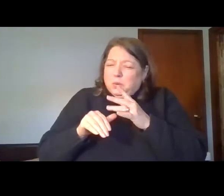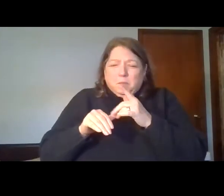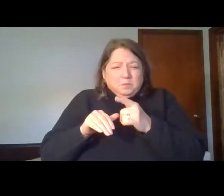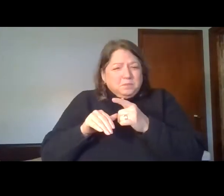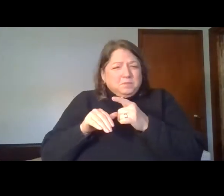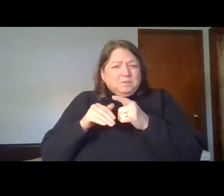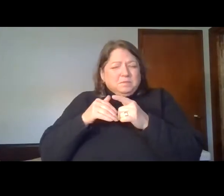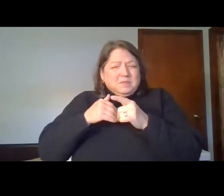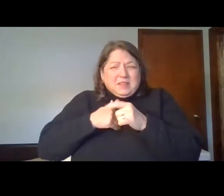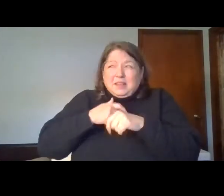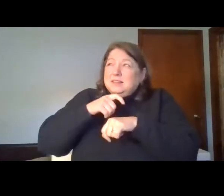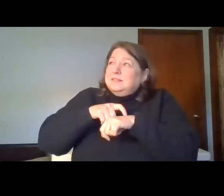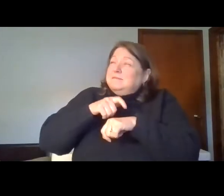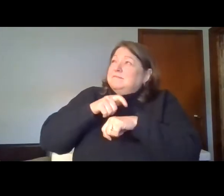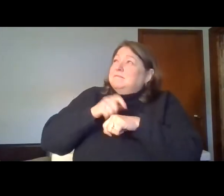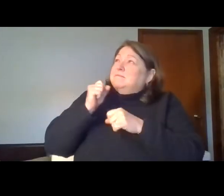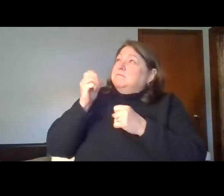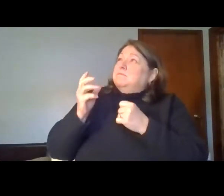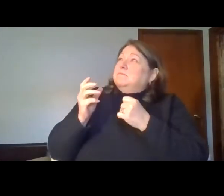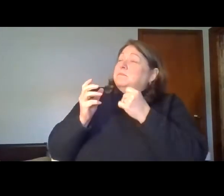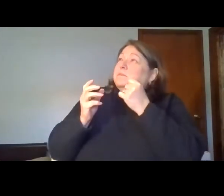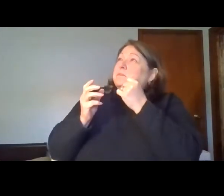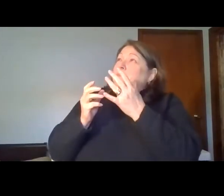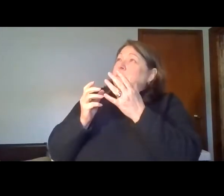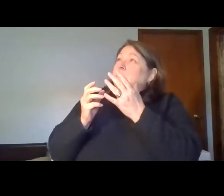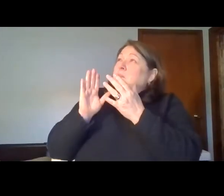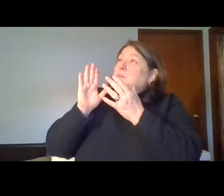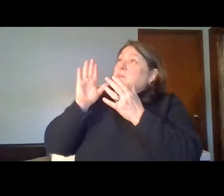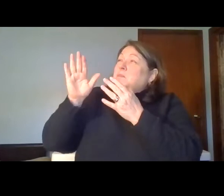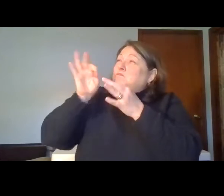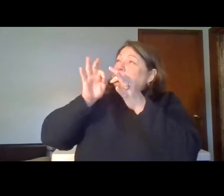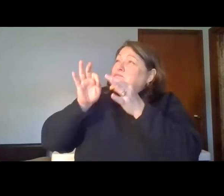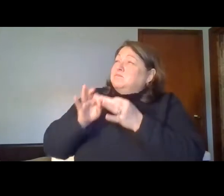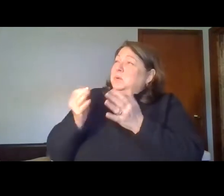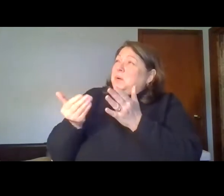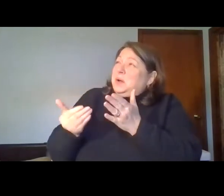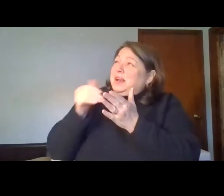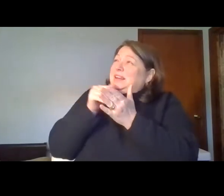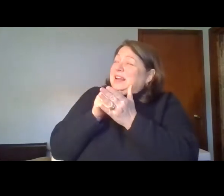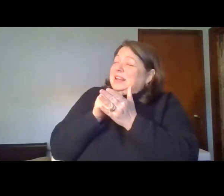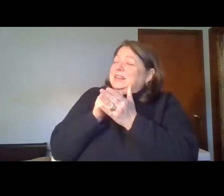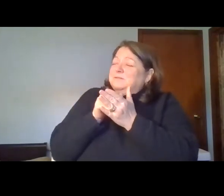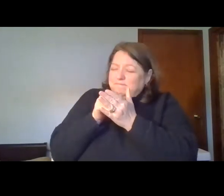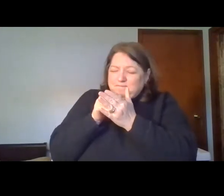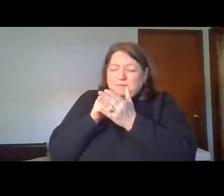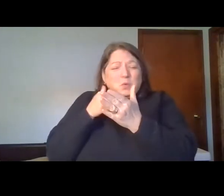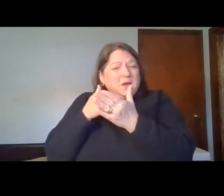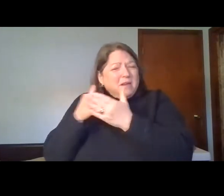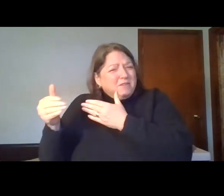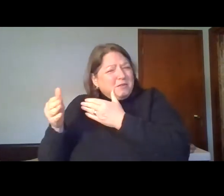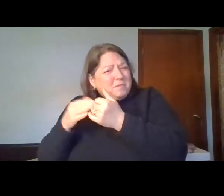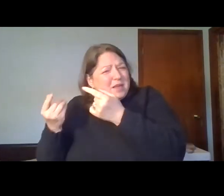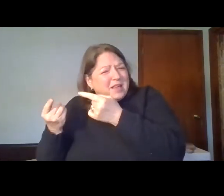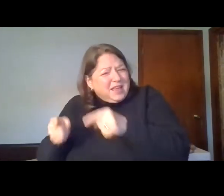It's time to sing your song again. Whatever